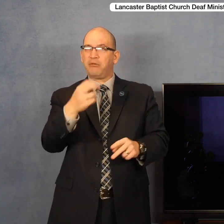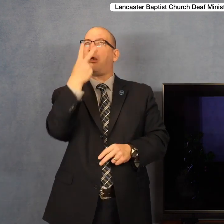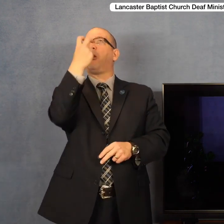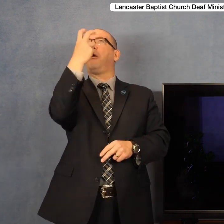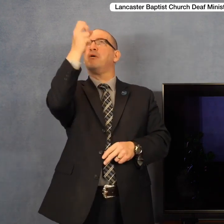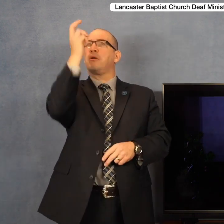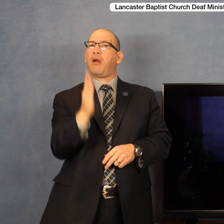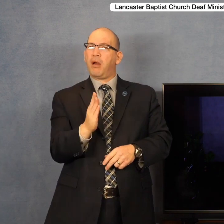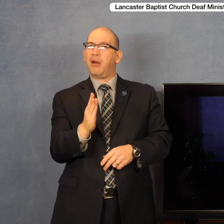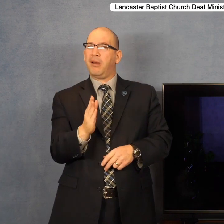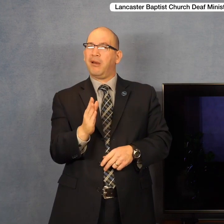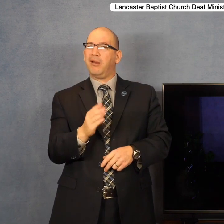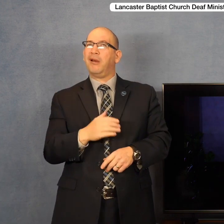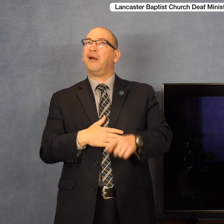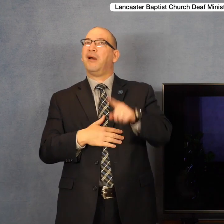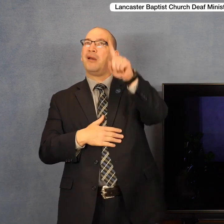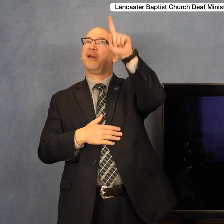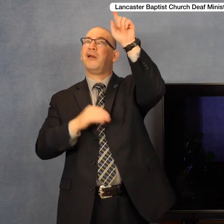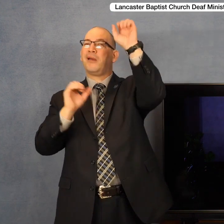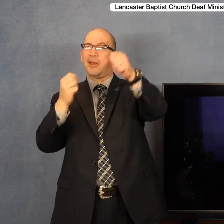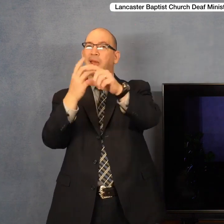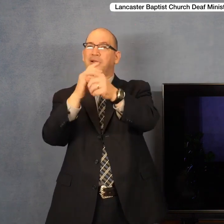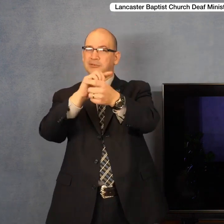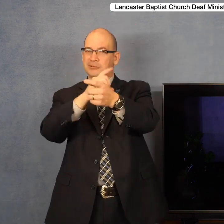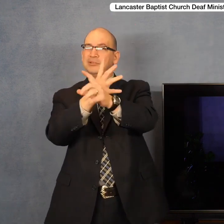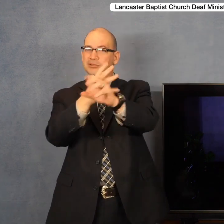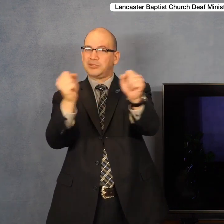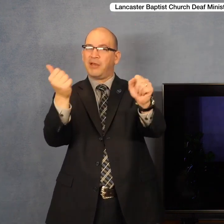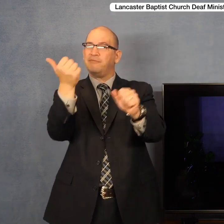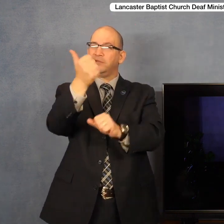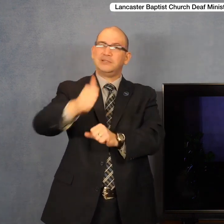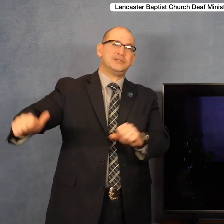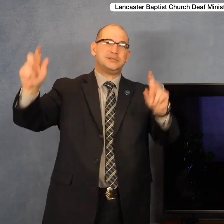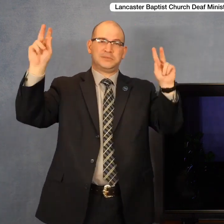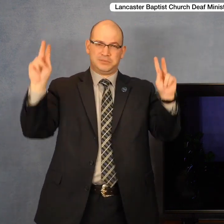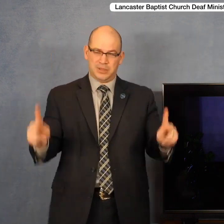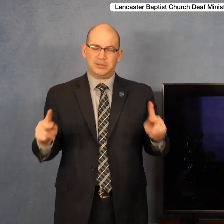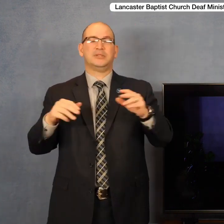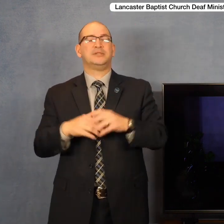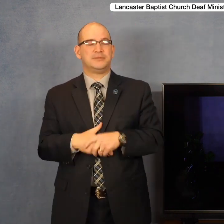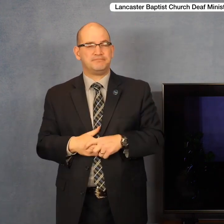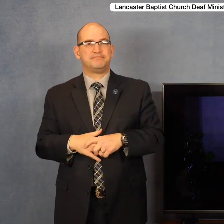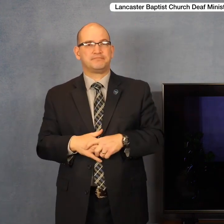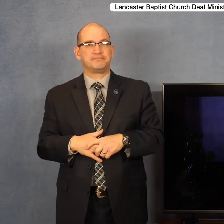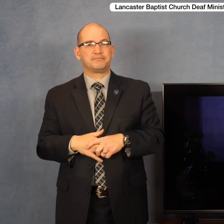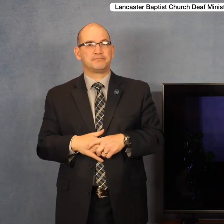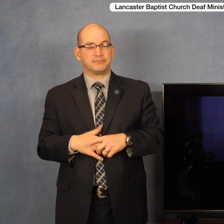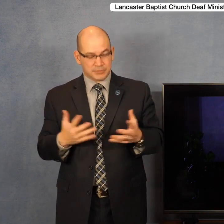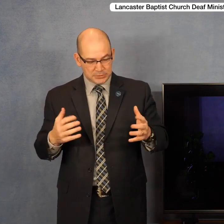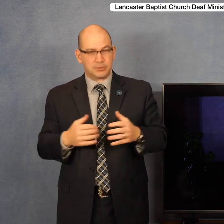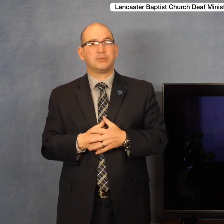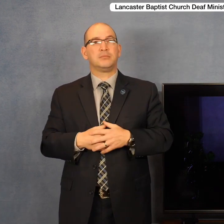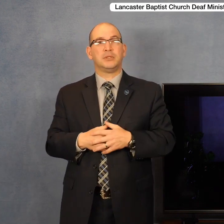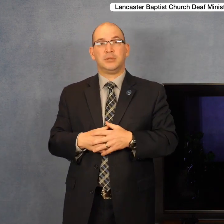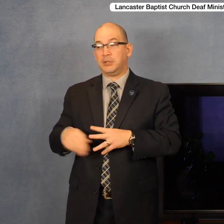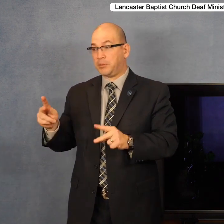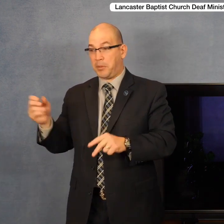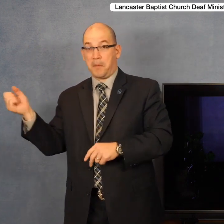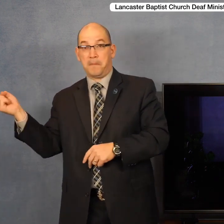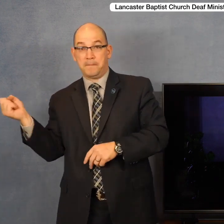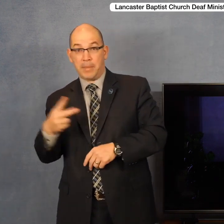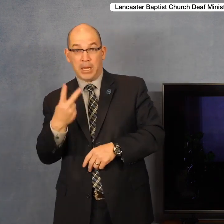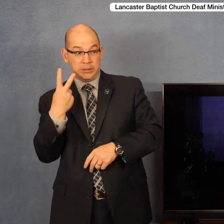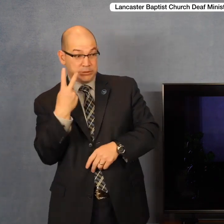No one is beyond the reach of our God. Notice what it tells us in verse 35. Then they went out to see what was done